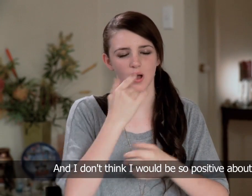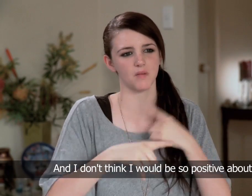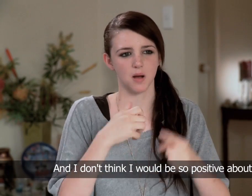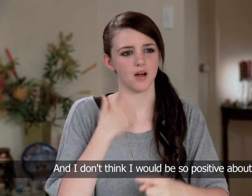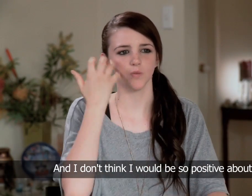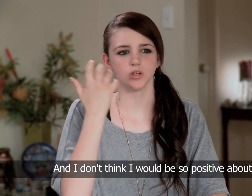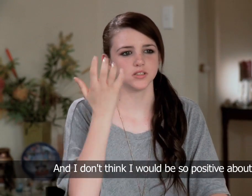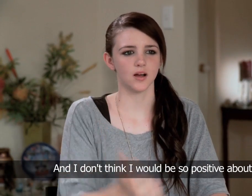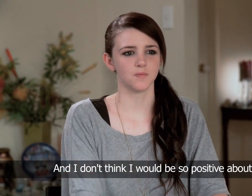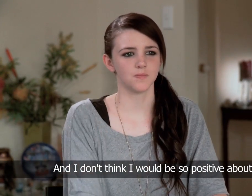so positive about the future.